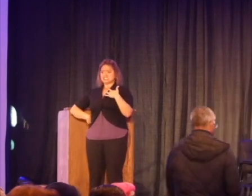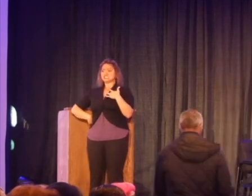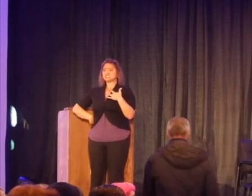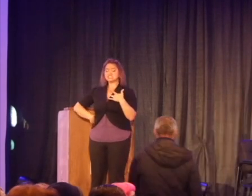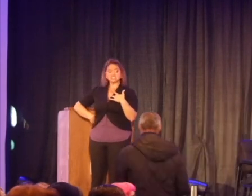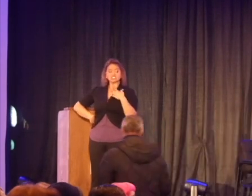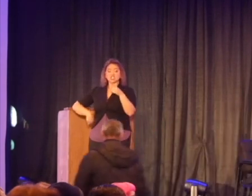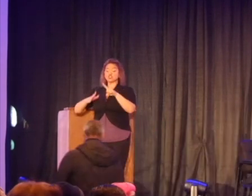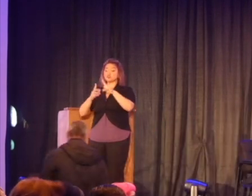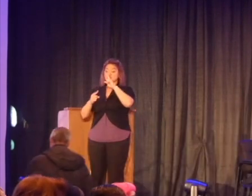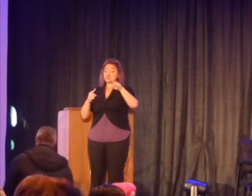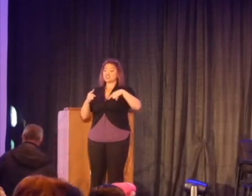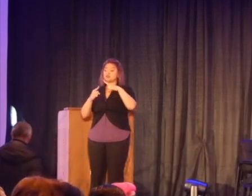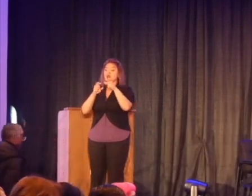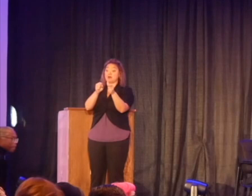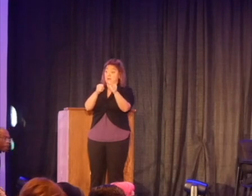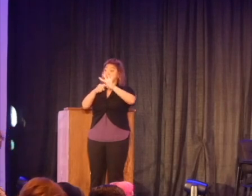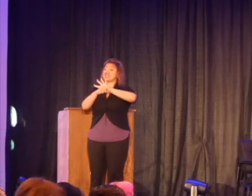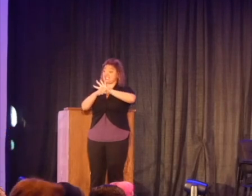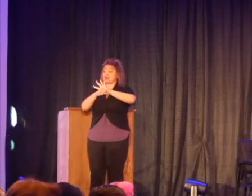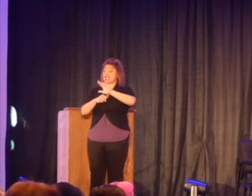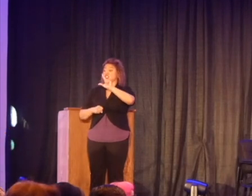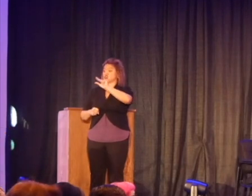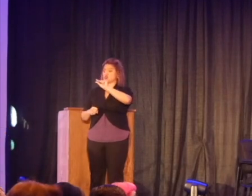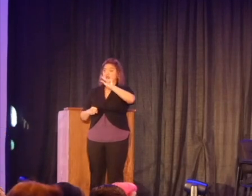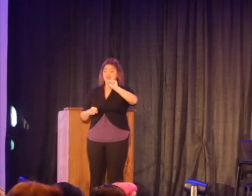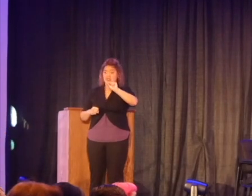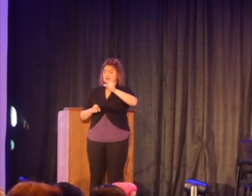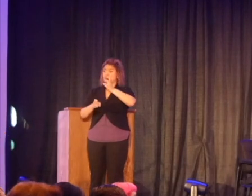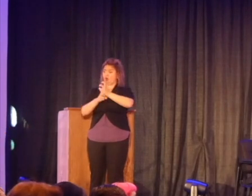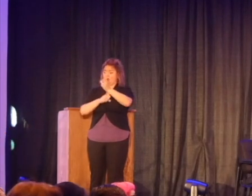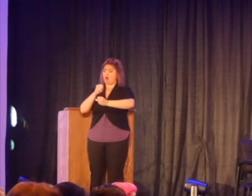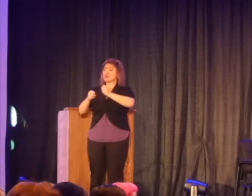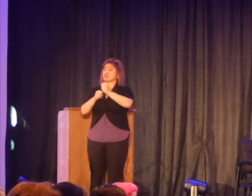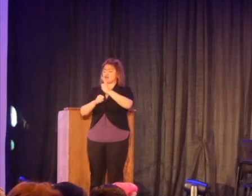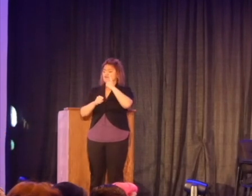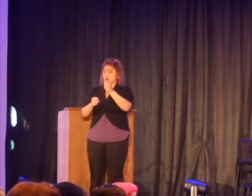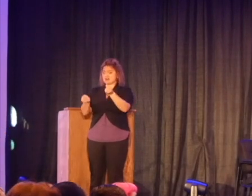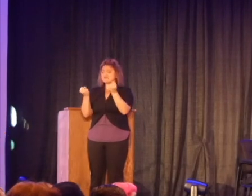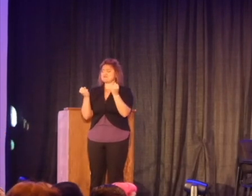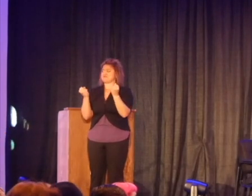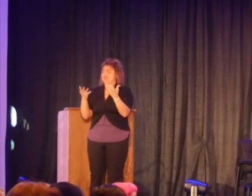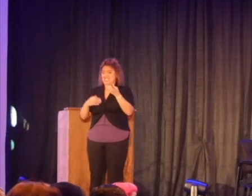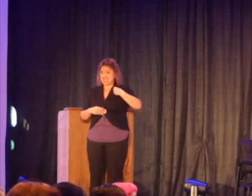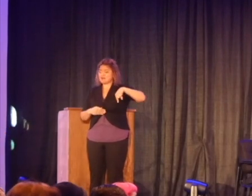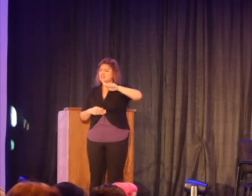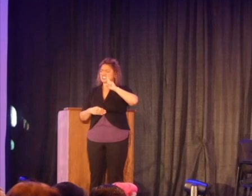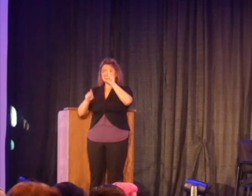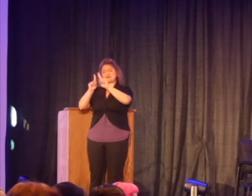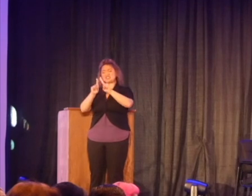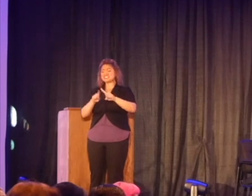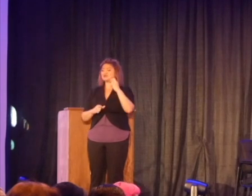you started talking about the pandemic and in 2020, it was a very hard year on a lot of, a lot of us and for various